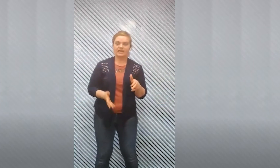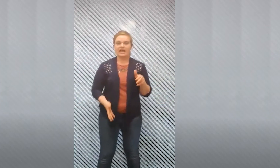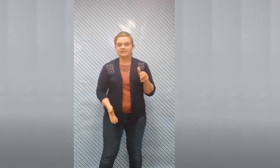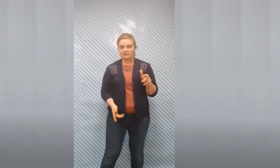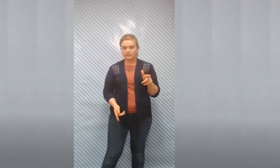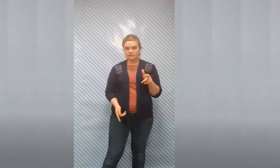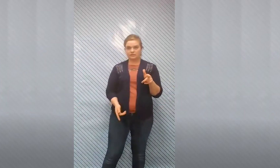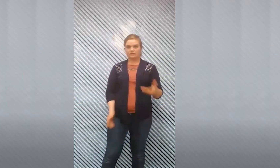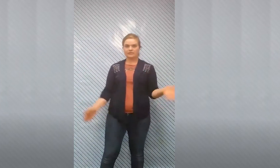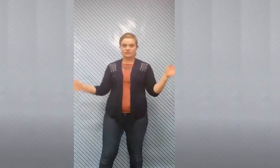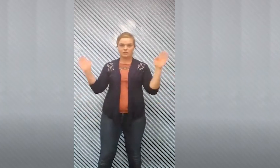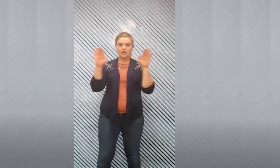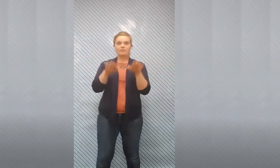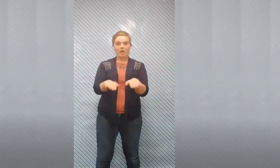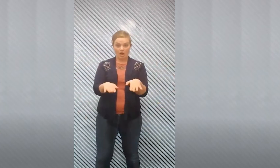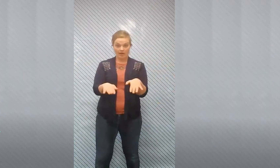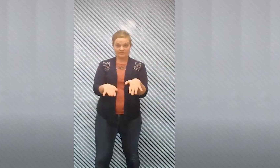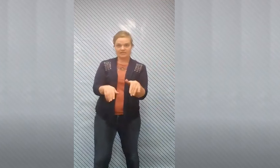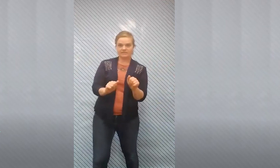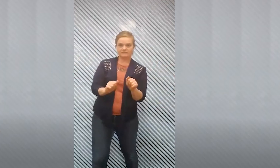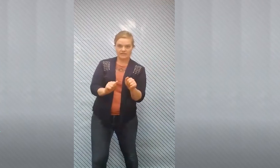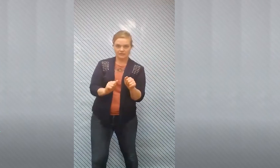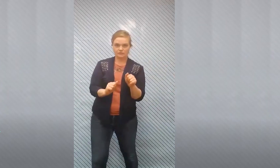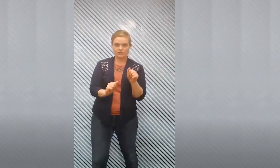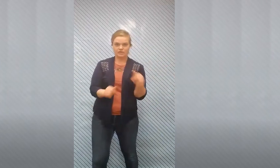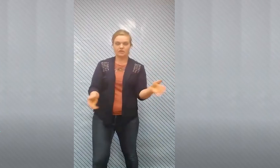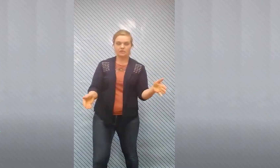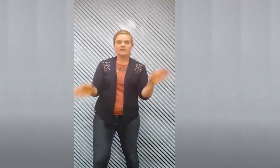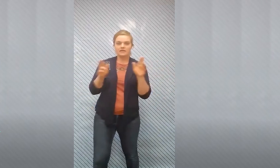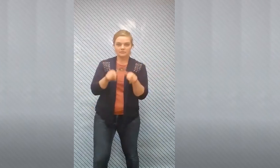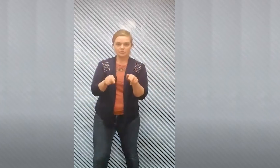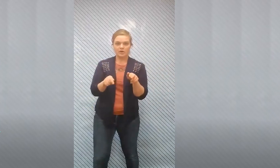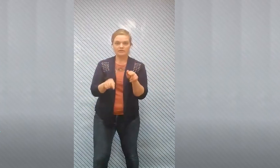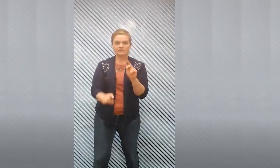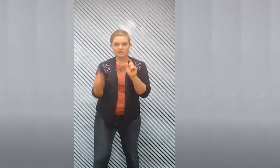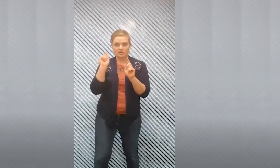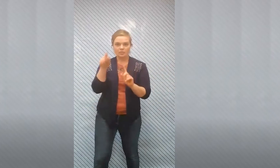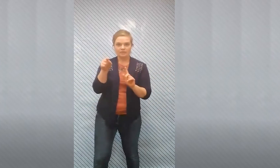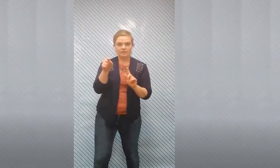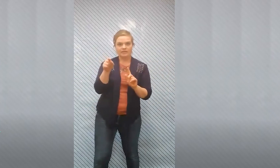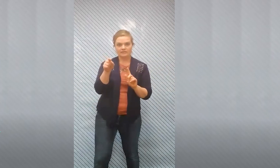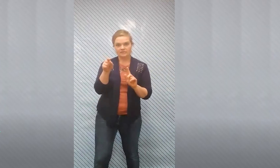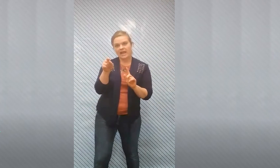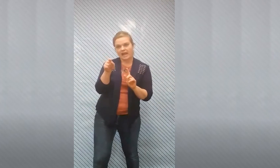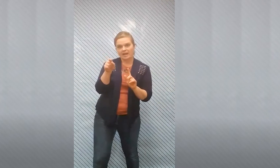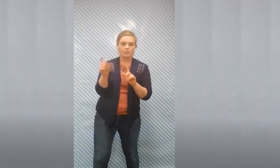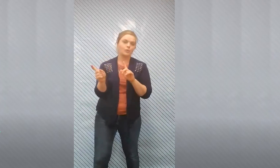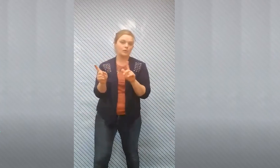i'm gonna ask you to do is to pause this video so what you're gonna do is push pause and then you're gonna open up another tab or